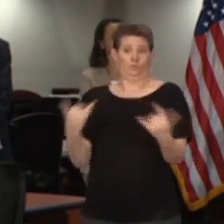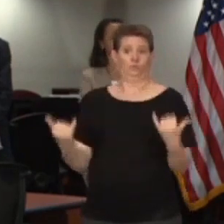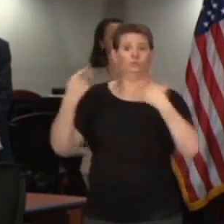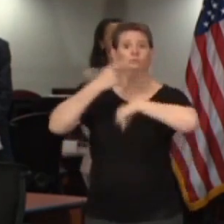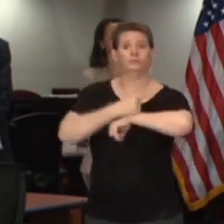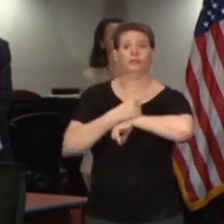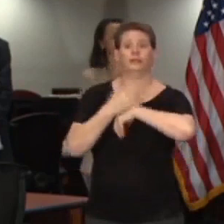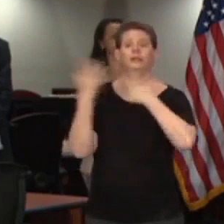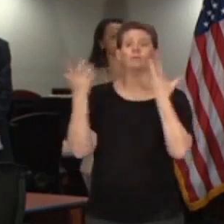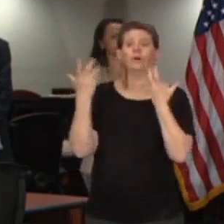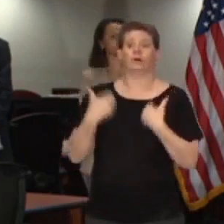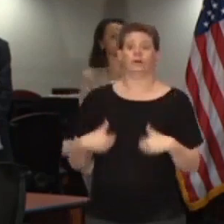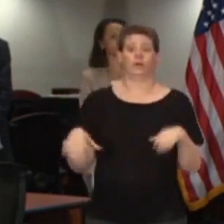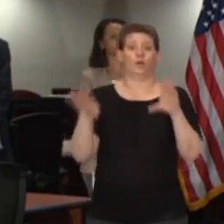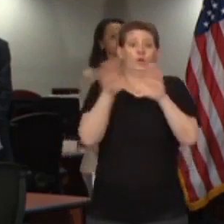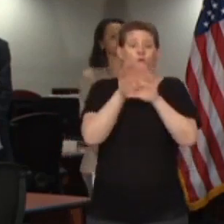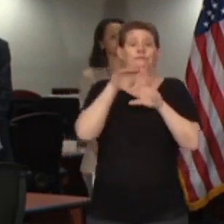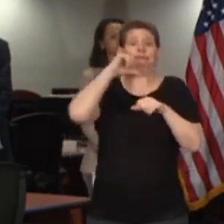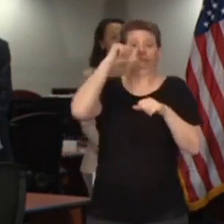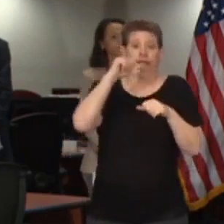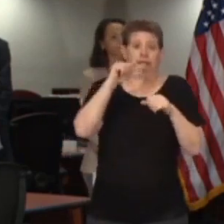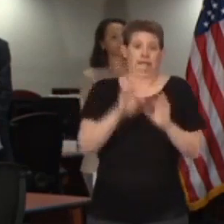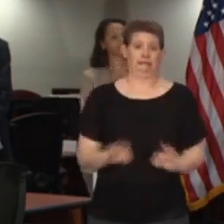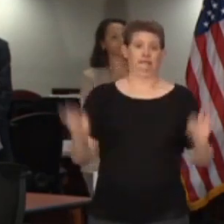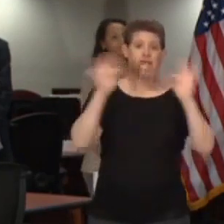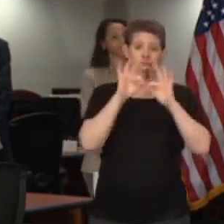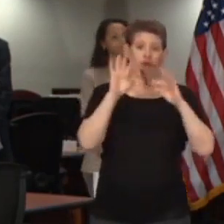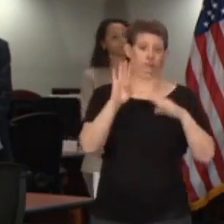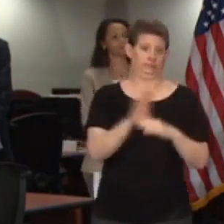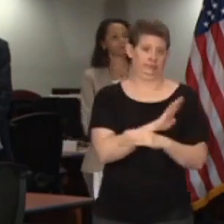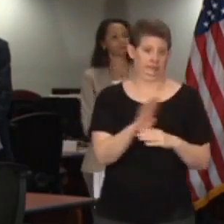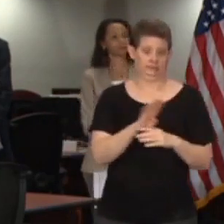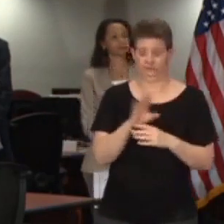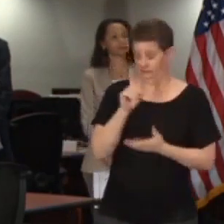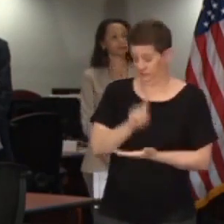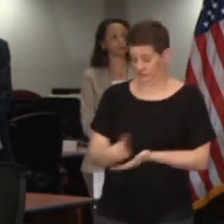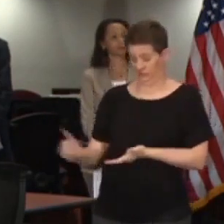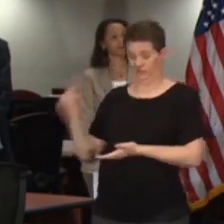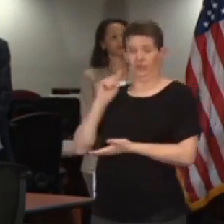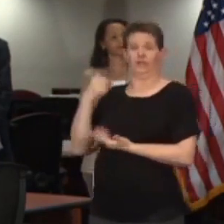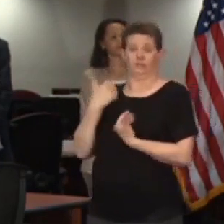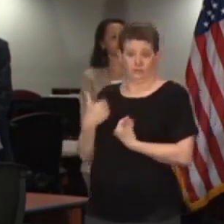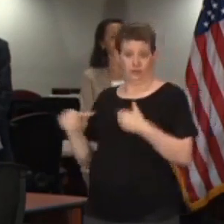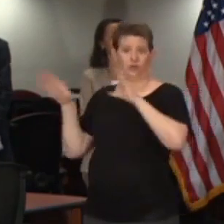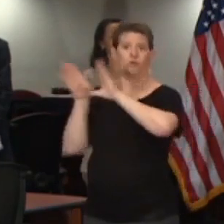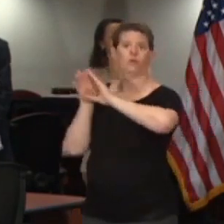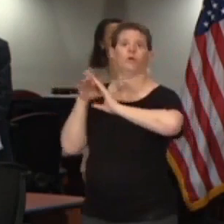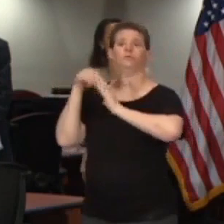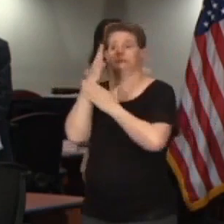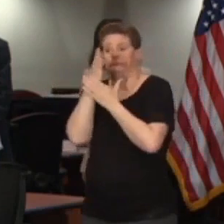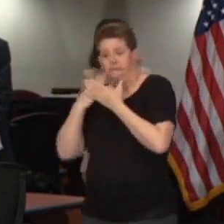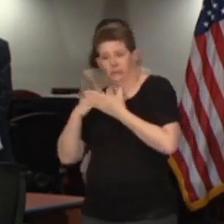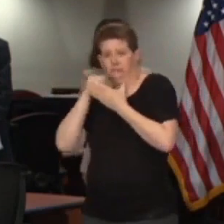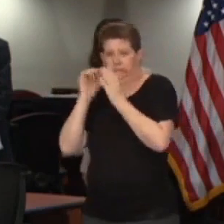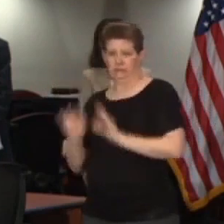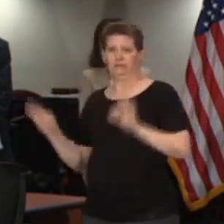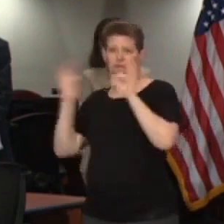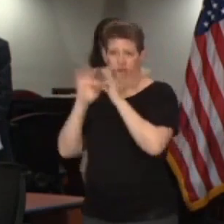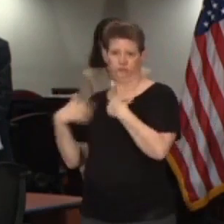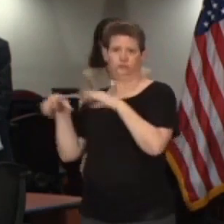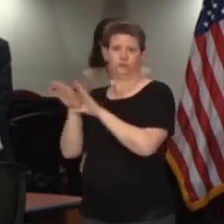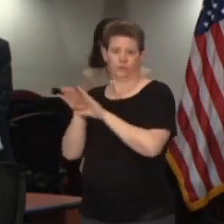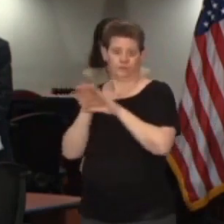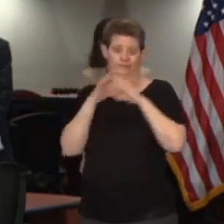closes non-essential businesses in our state. We issued one last week that did that on some non-essential businesses.